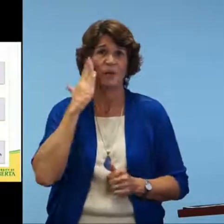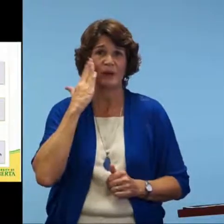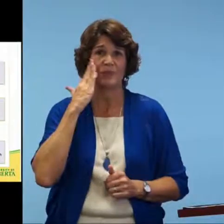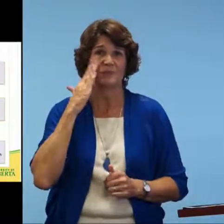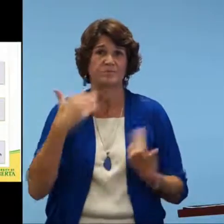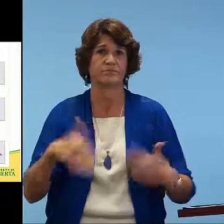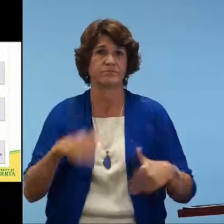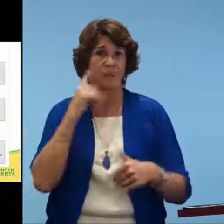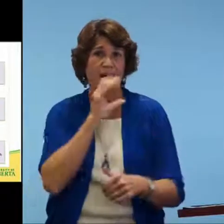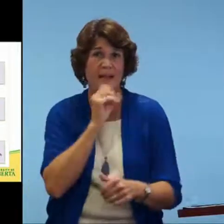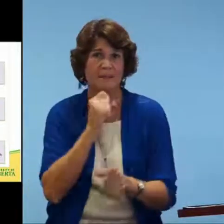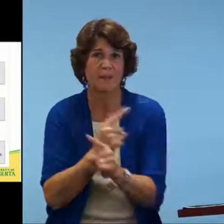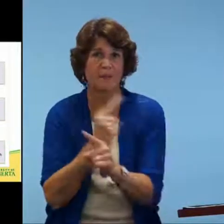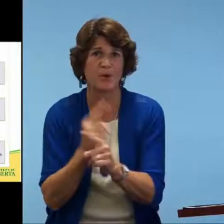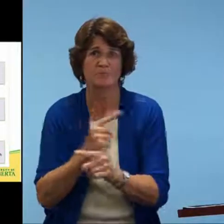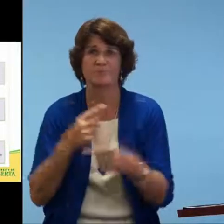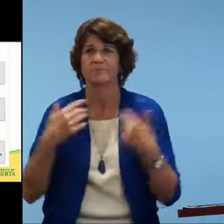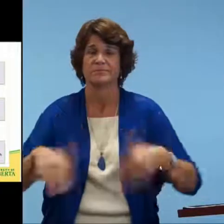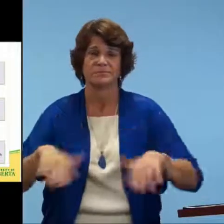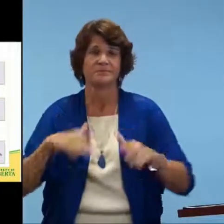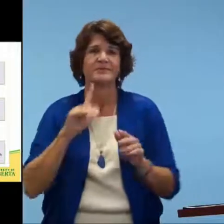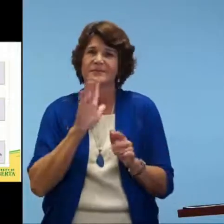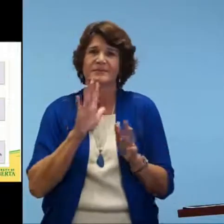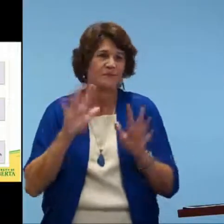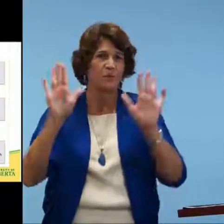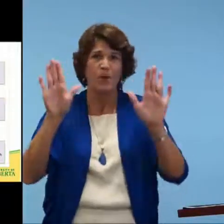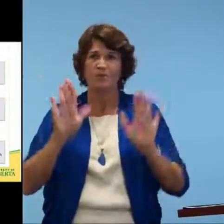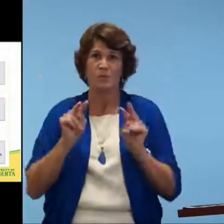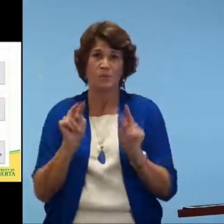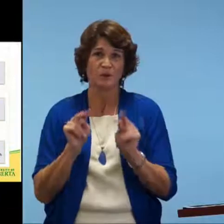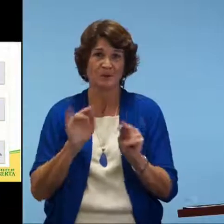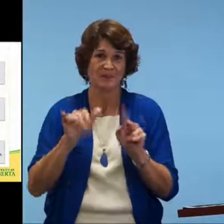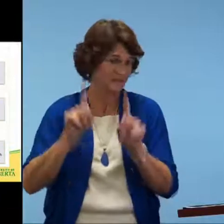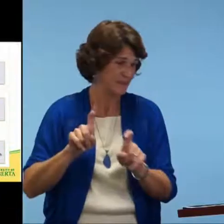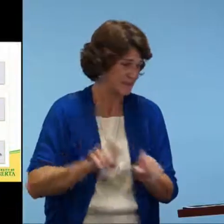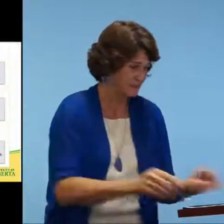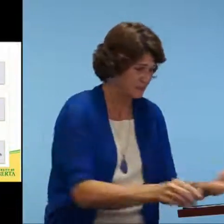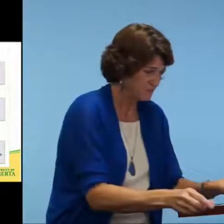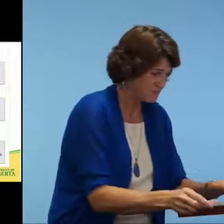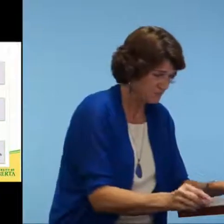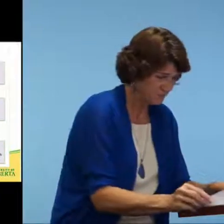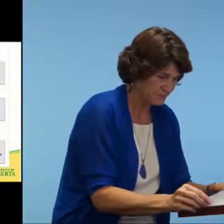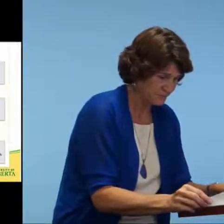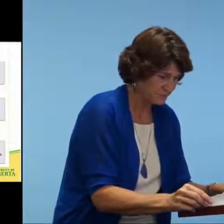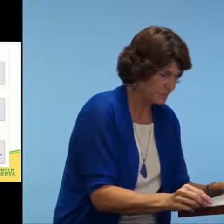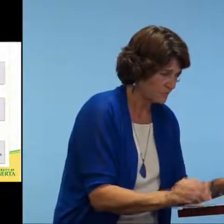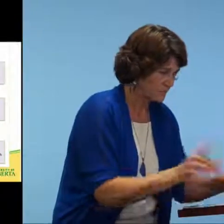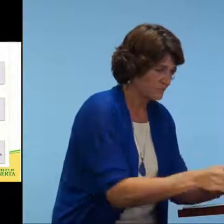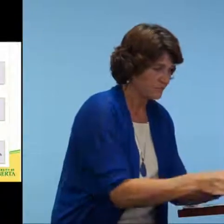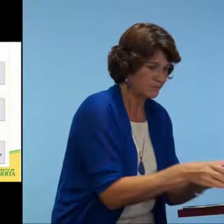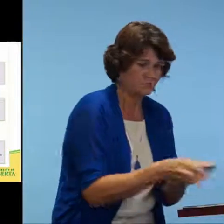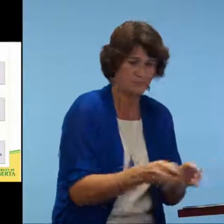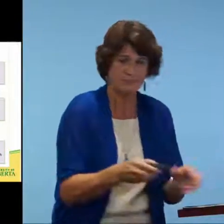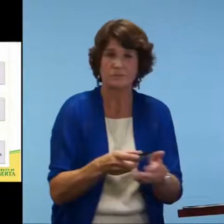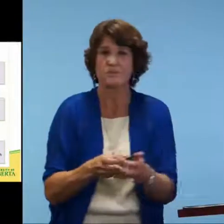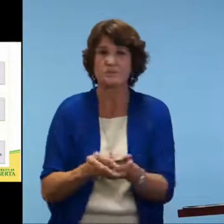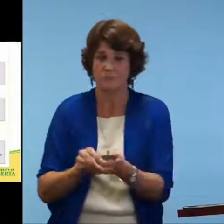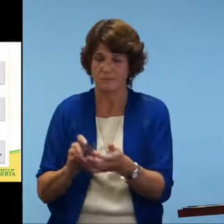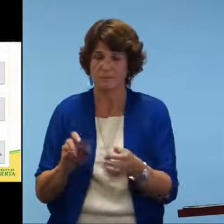have deaf parents, their phonological awareness is amazing. It is wonderful to watch a child with